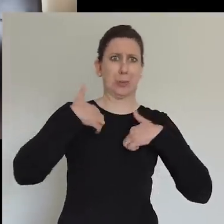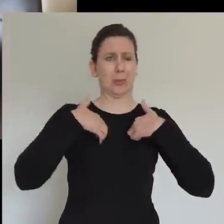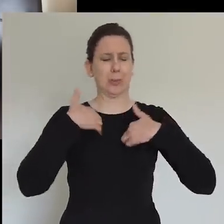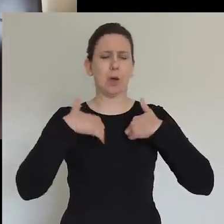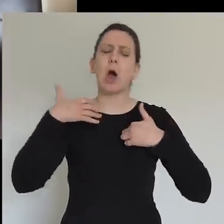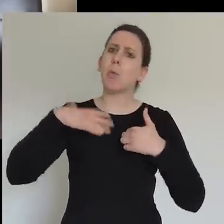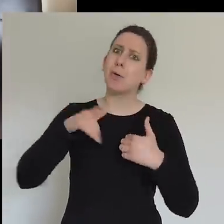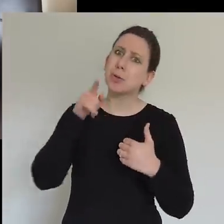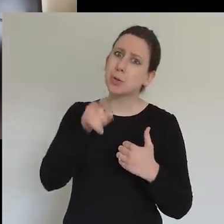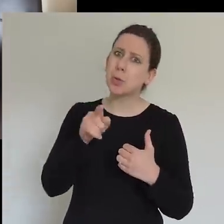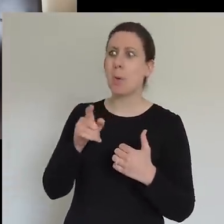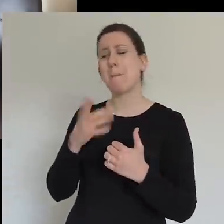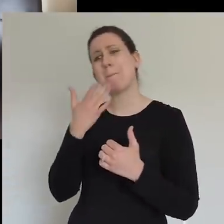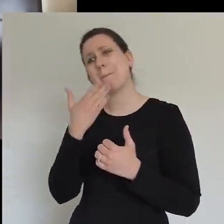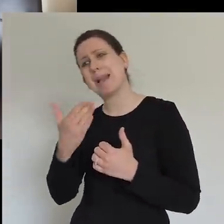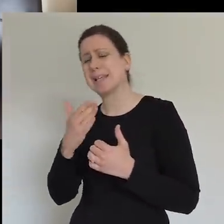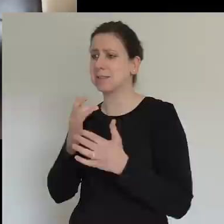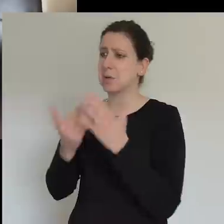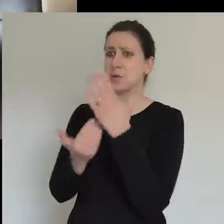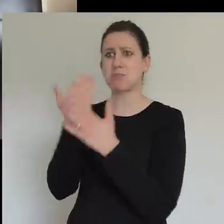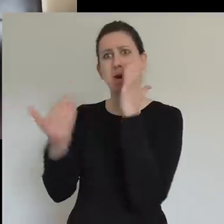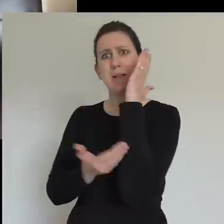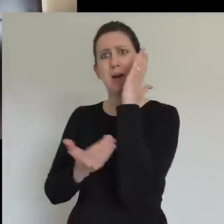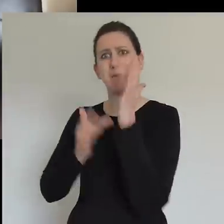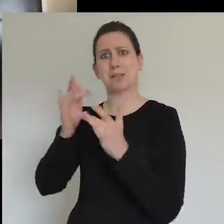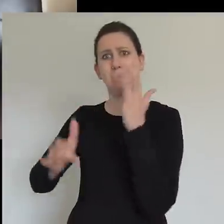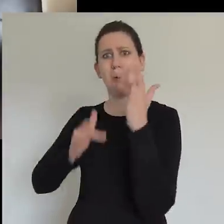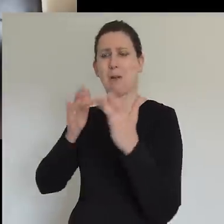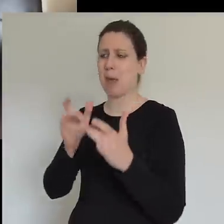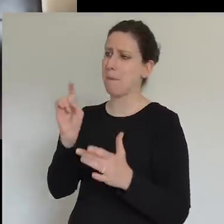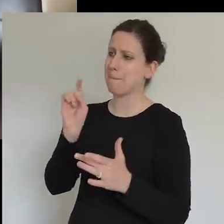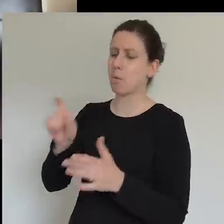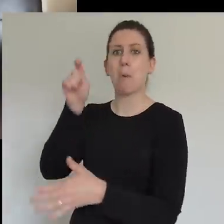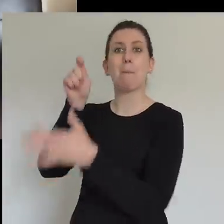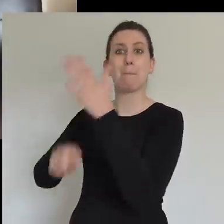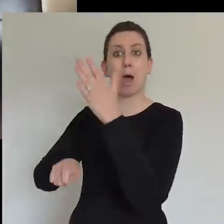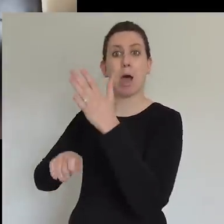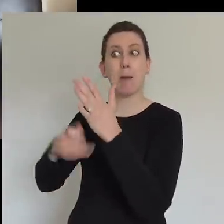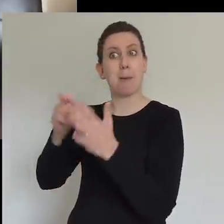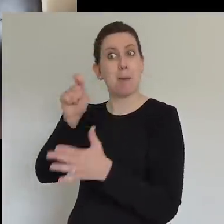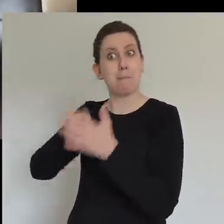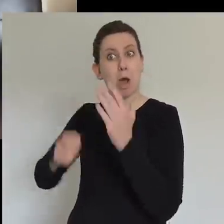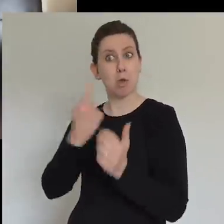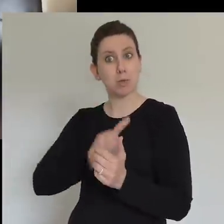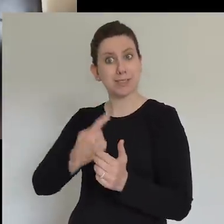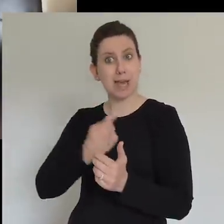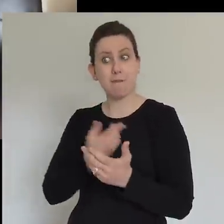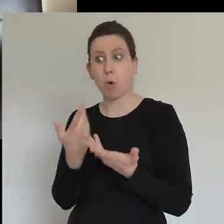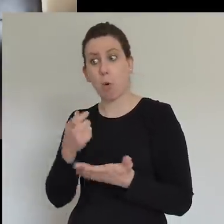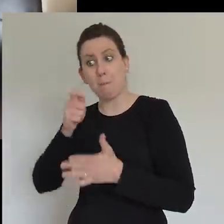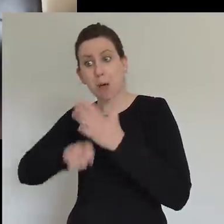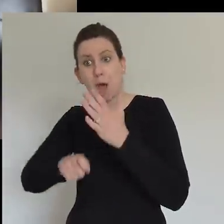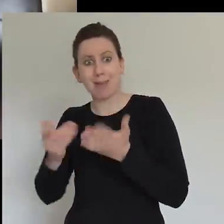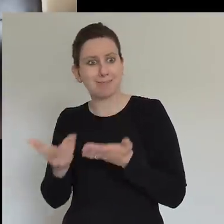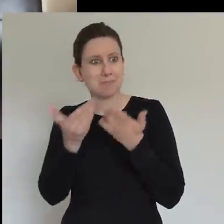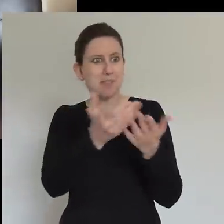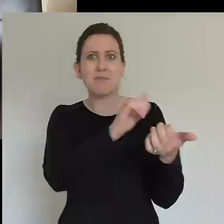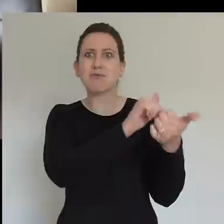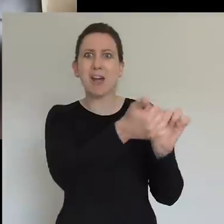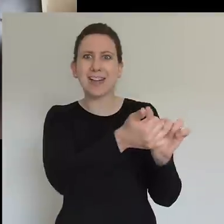hold of one if you haven't already. And please do consider also getting one for someone else who you also would love to see unleashed into being part